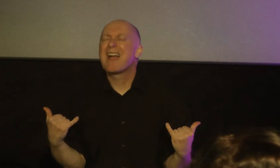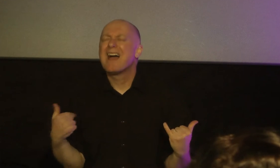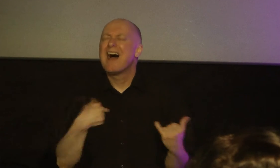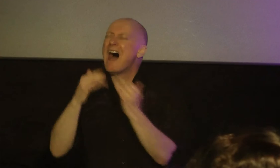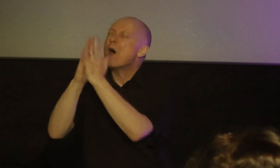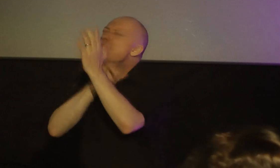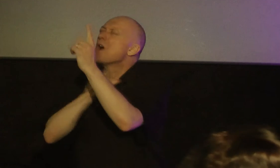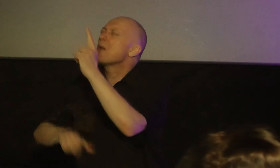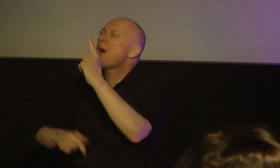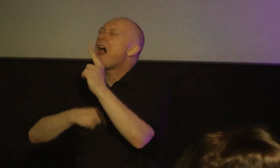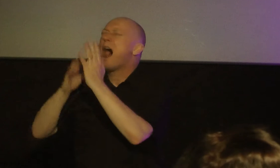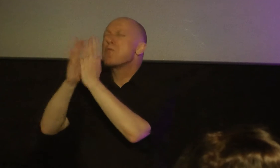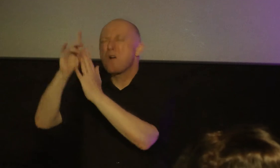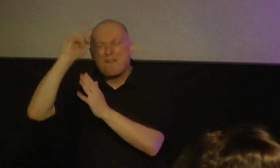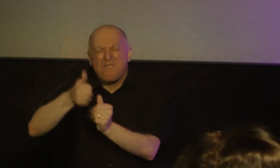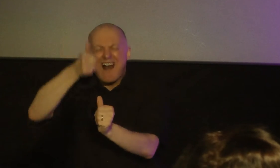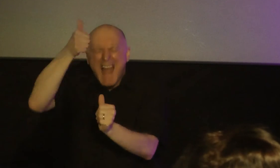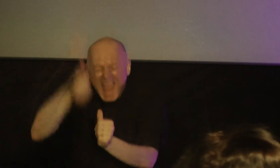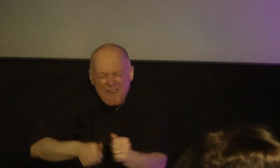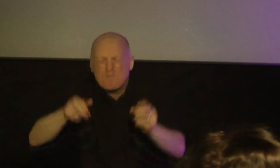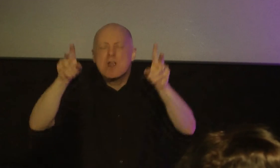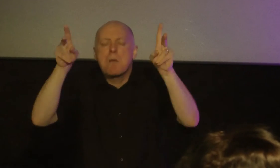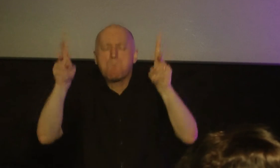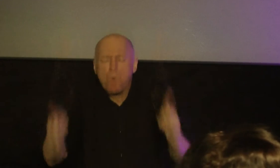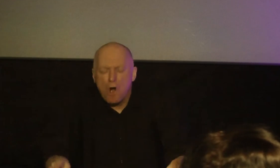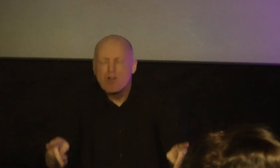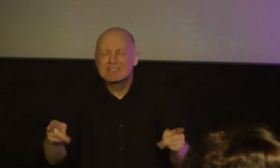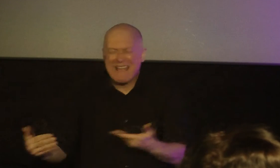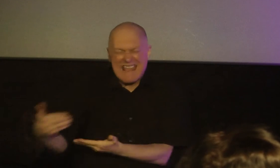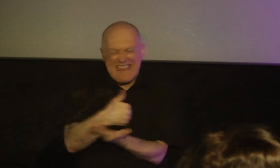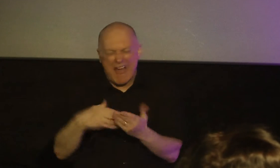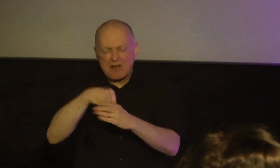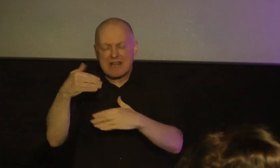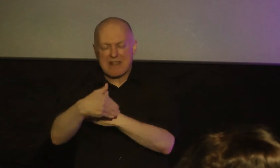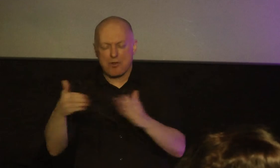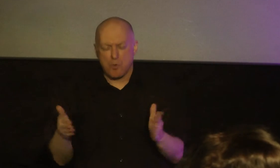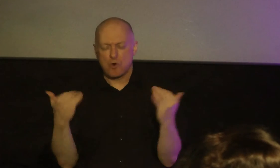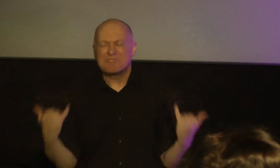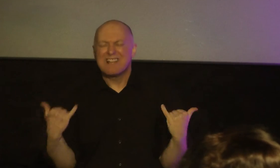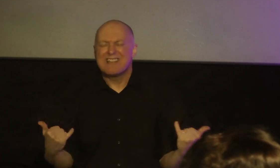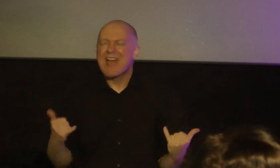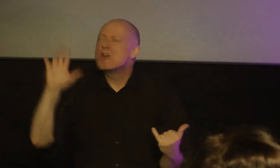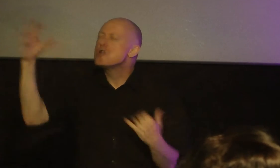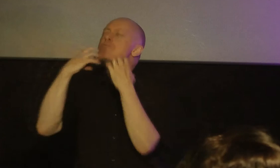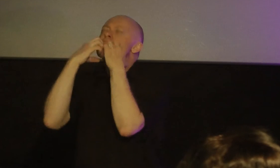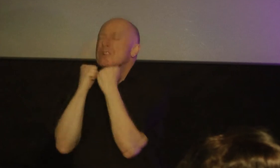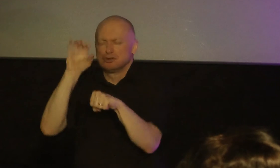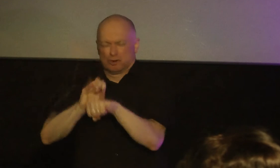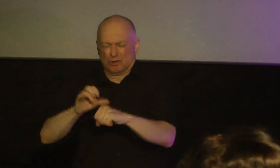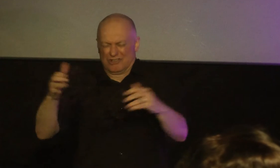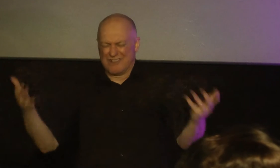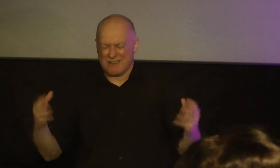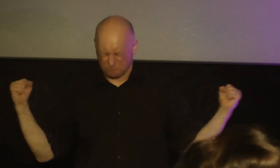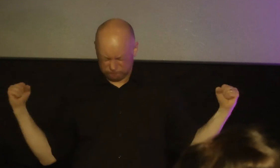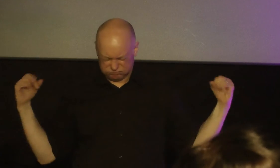lord i do pray for every single person gathered in this room today your precious church assembled lord i pray